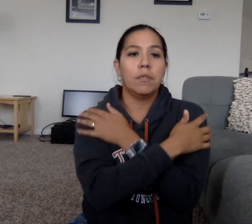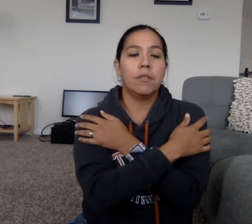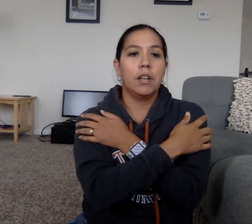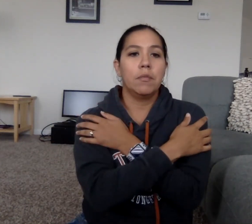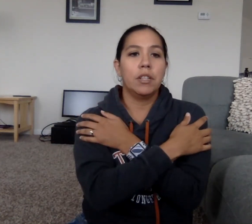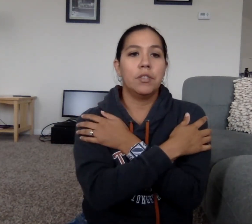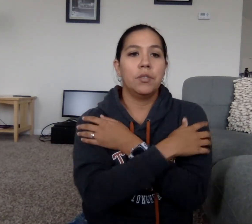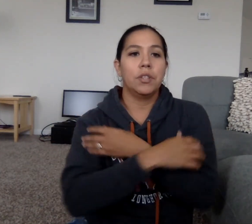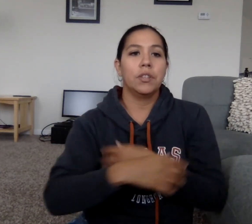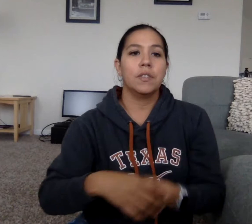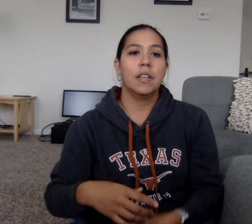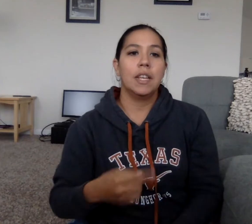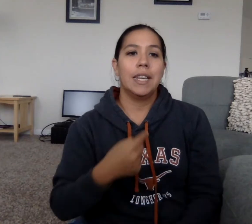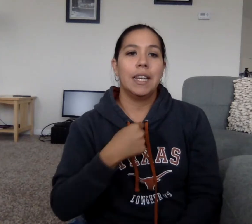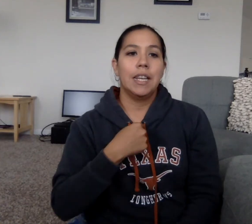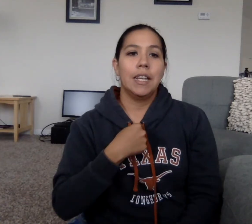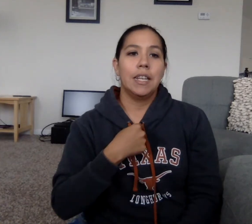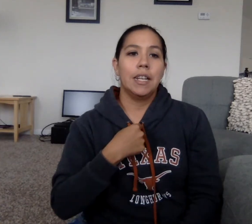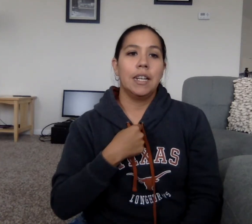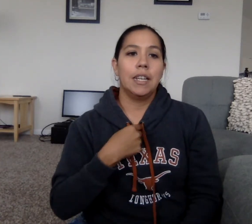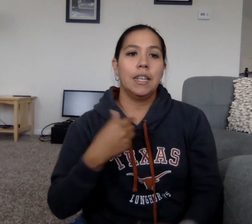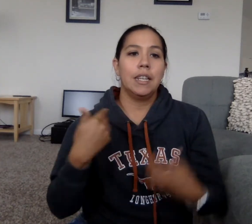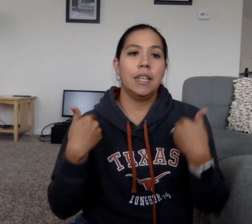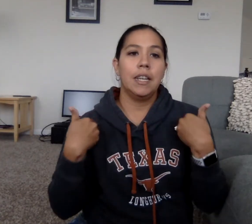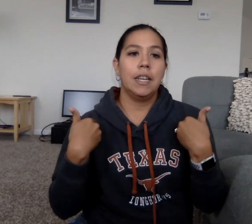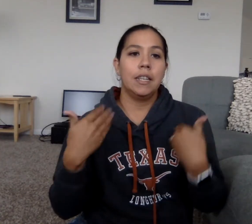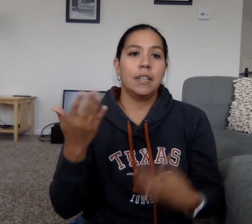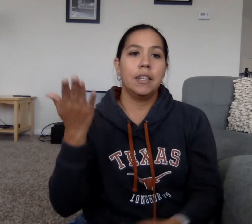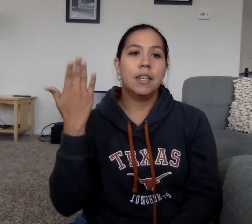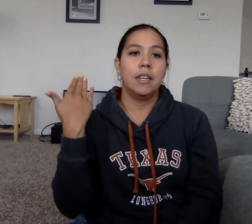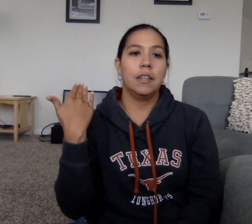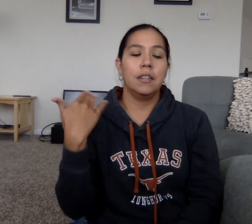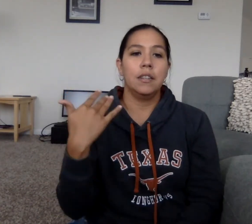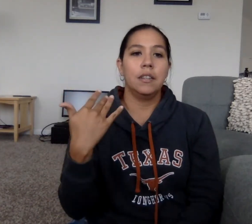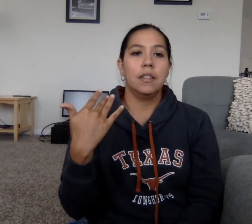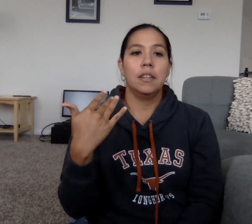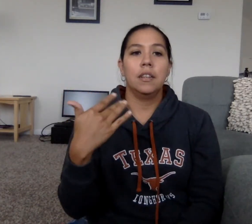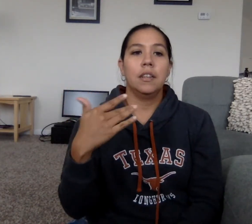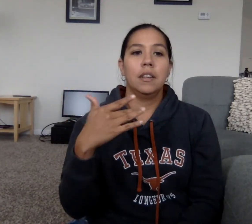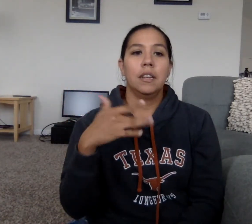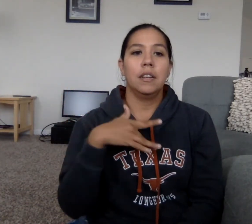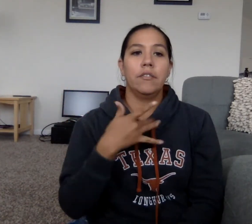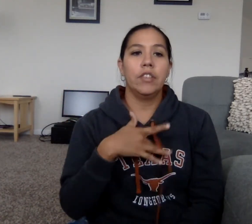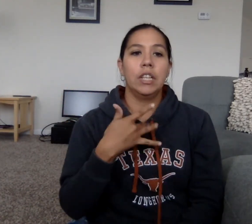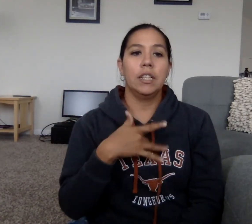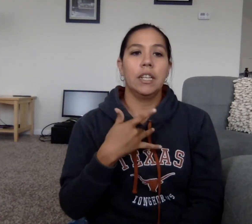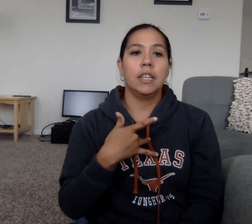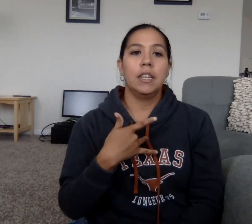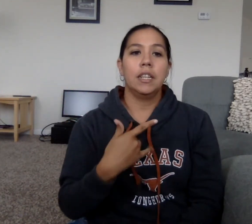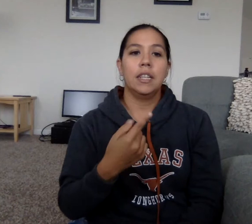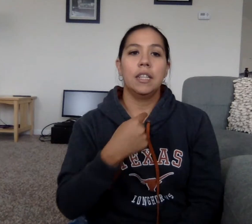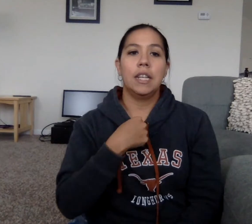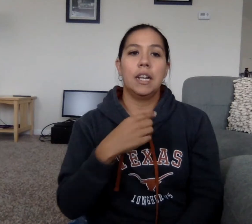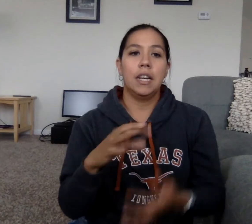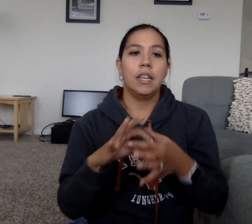around my shoulders. And I had had a feeling that I